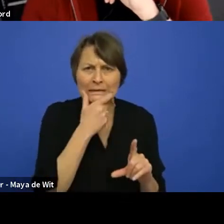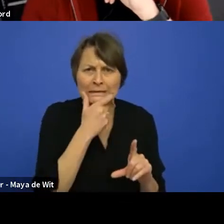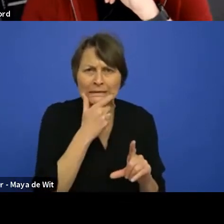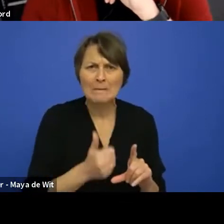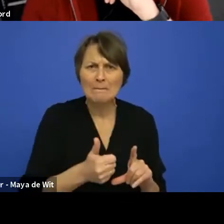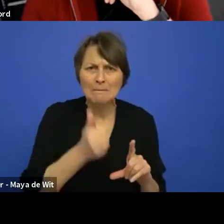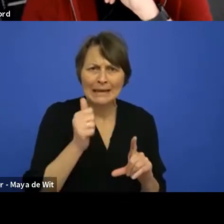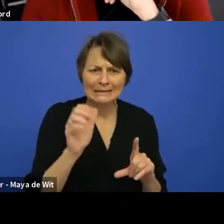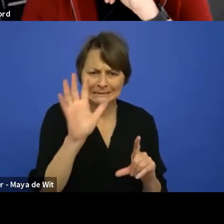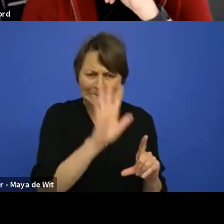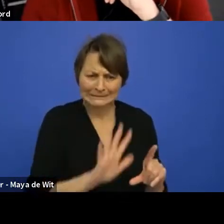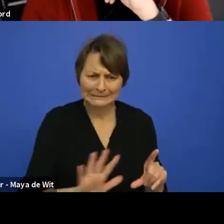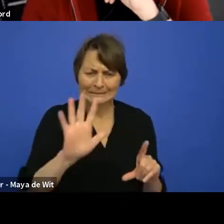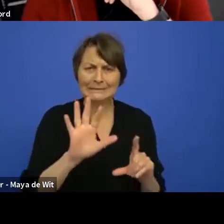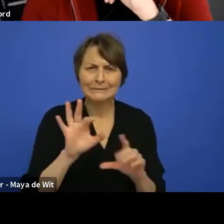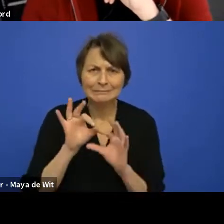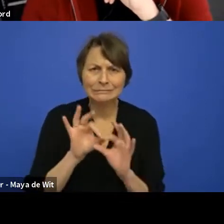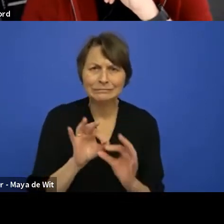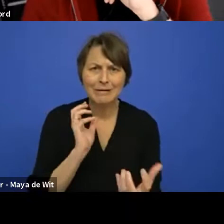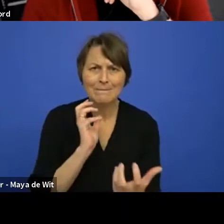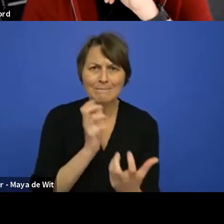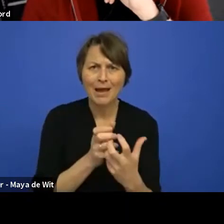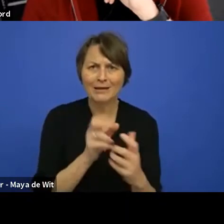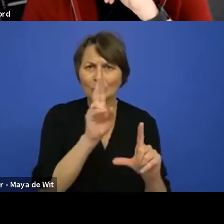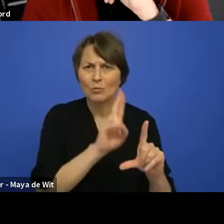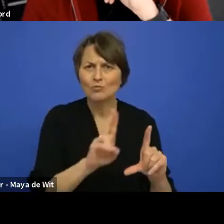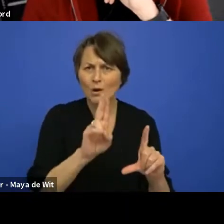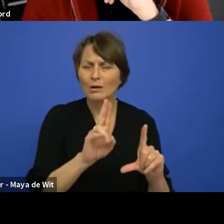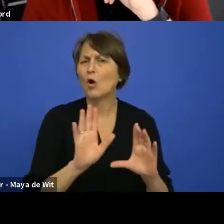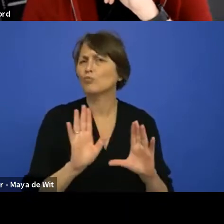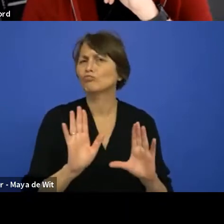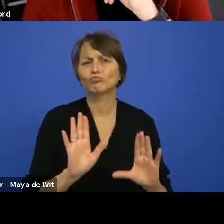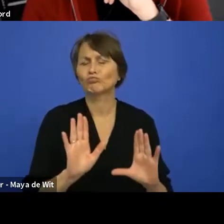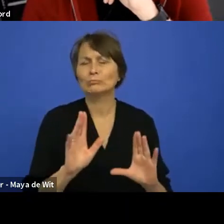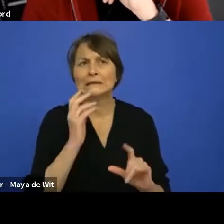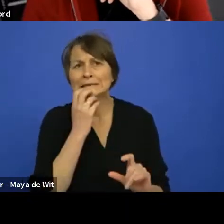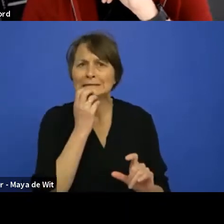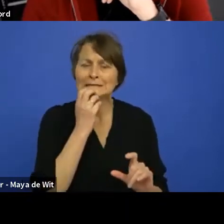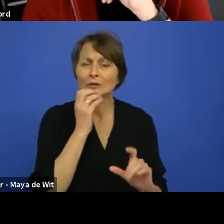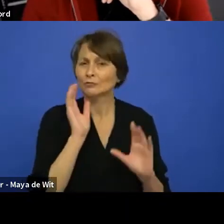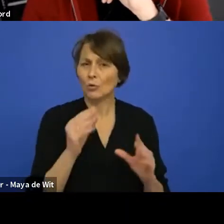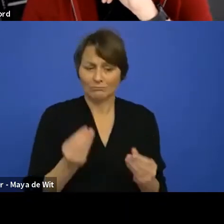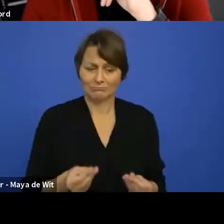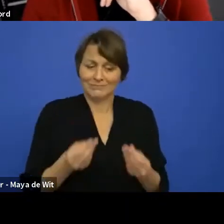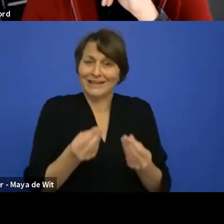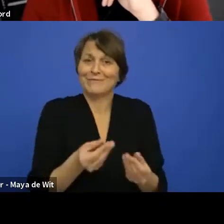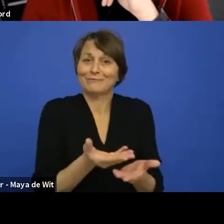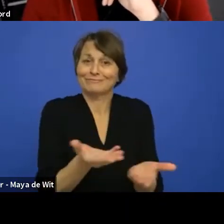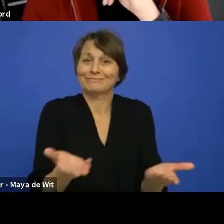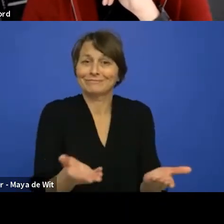the whole presentation logic. The only thing you will have to care about is whatever is, uh,